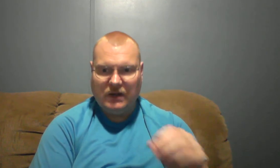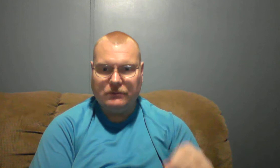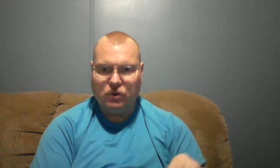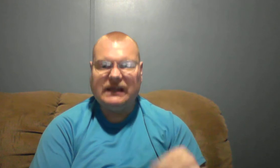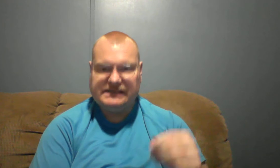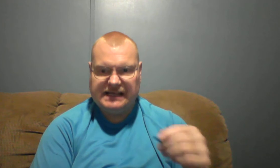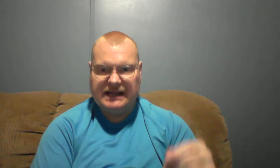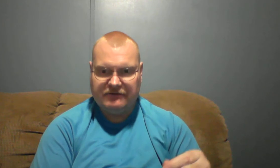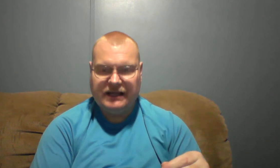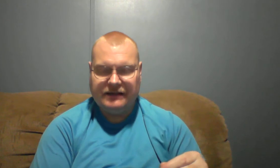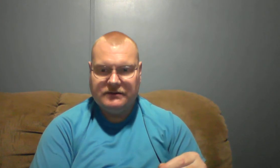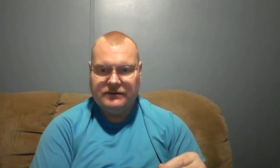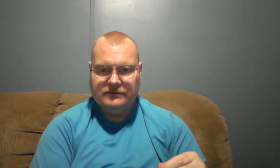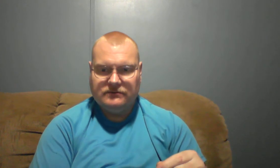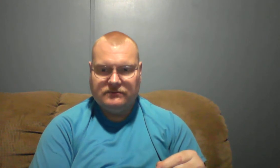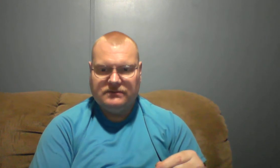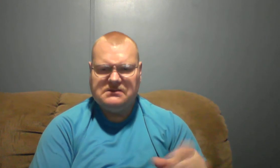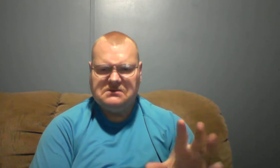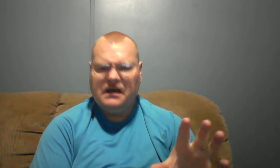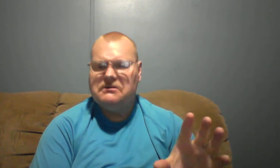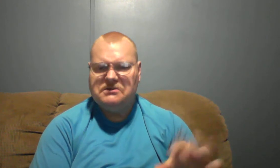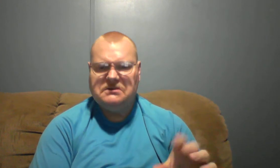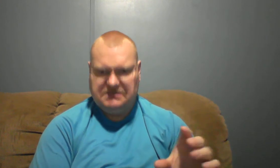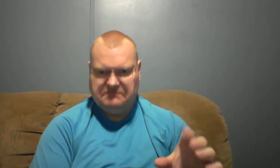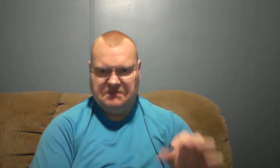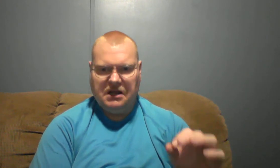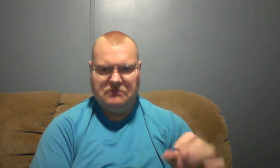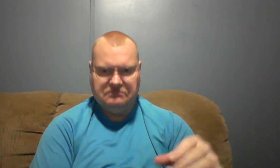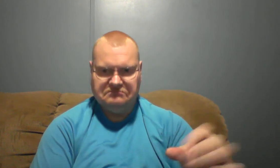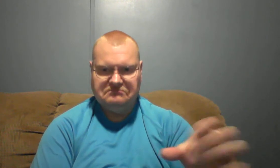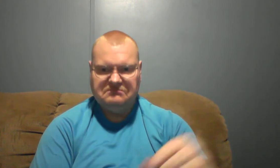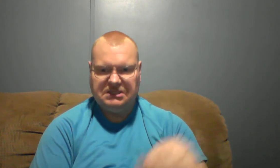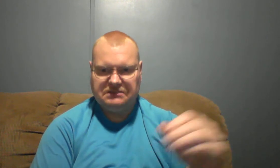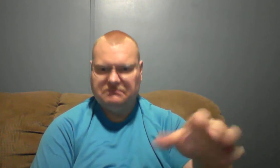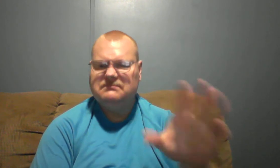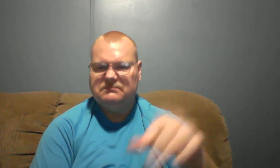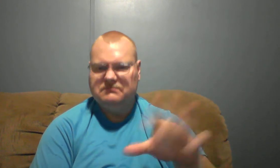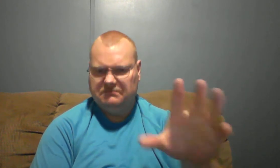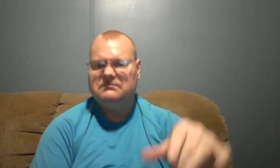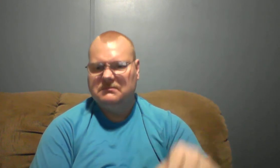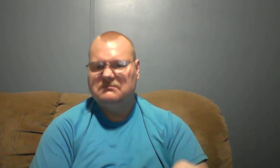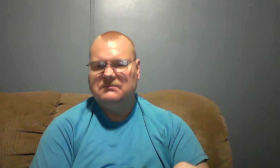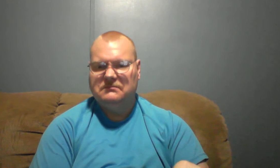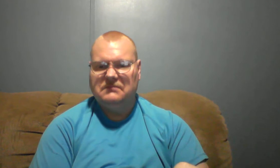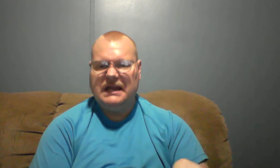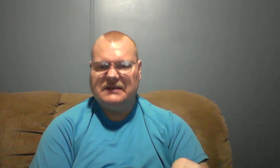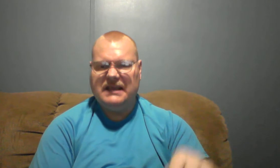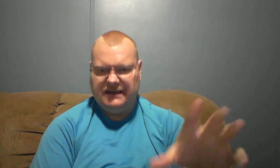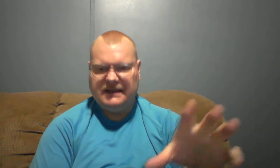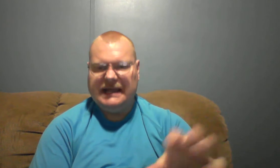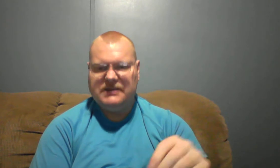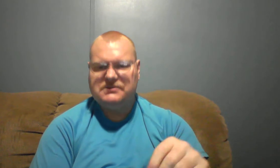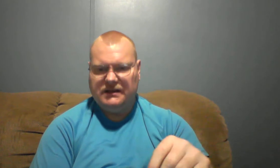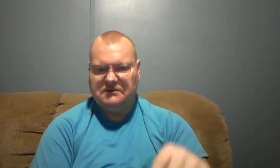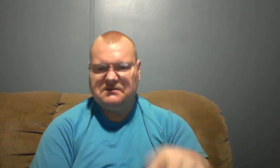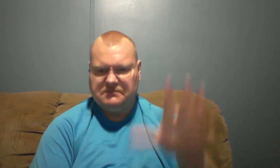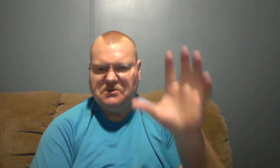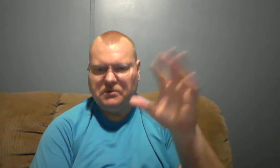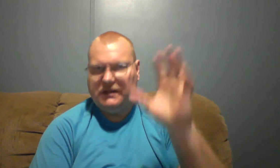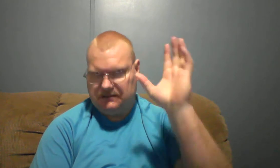more or less sin every day just as long as you just you know just at the end of the day just you know just do a quick you know